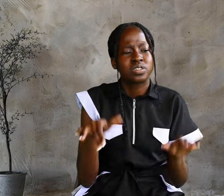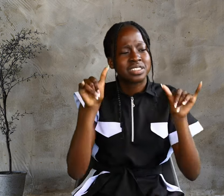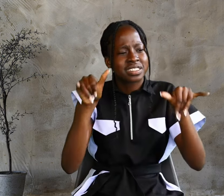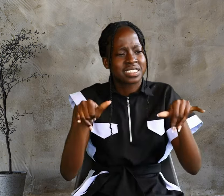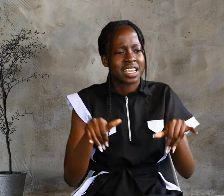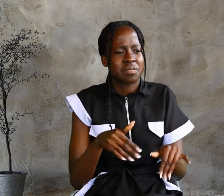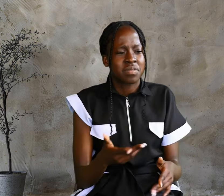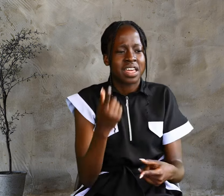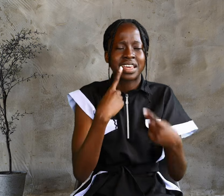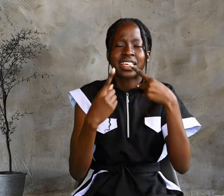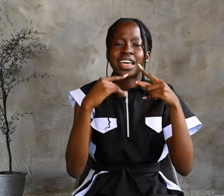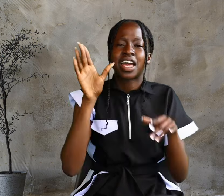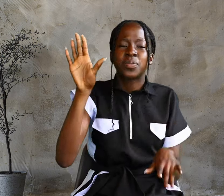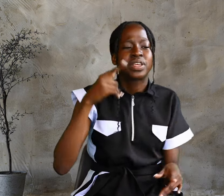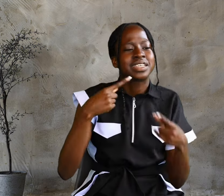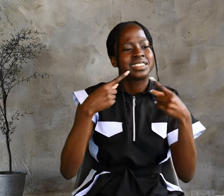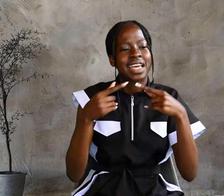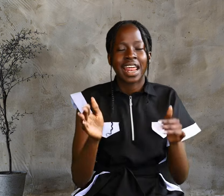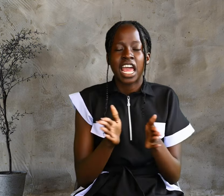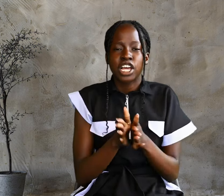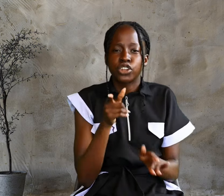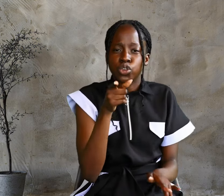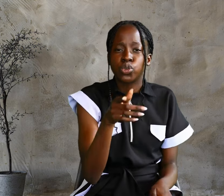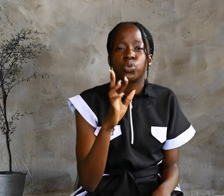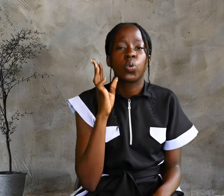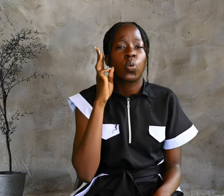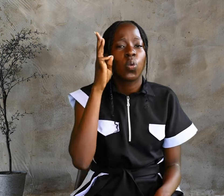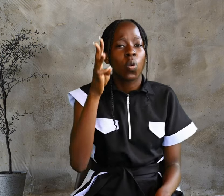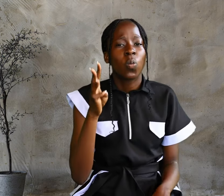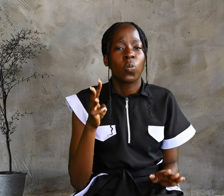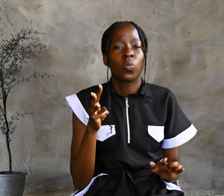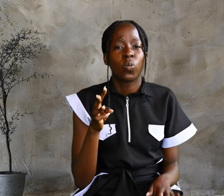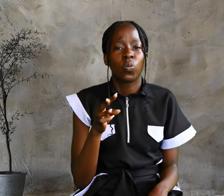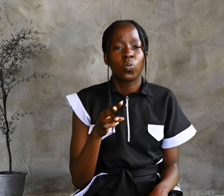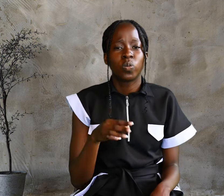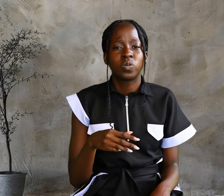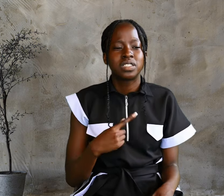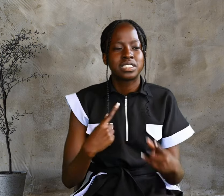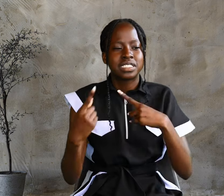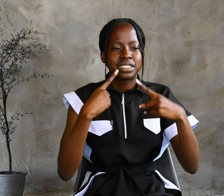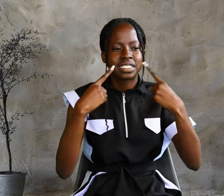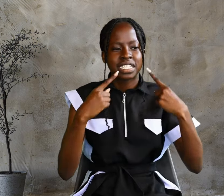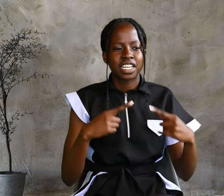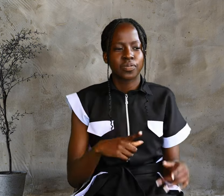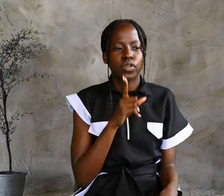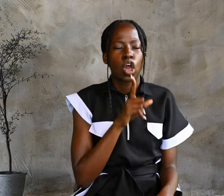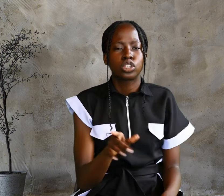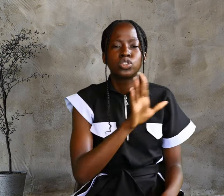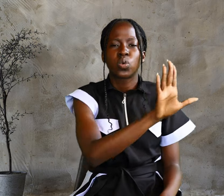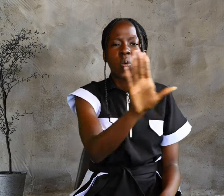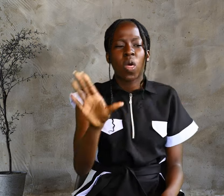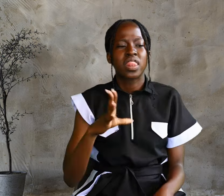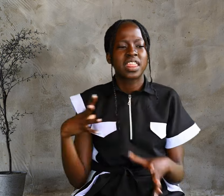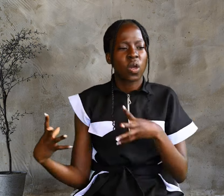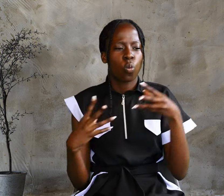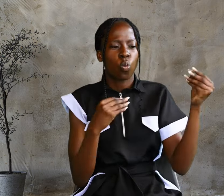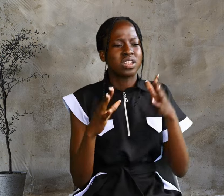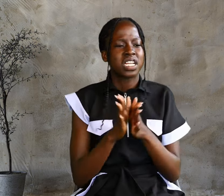Come, he replied, and you will see. So they went and saw where he was